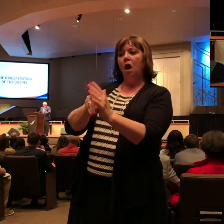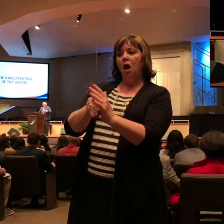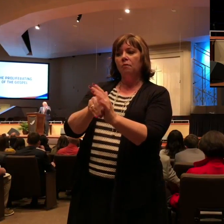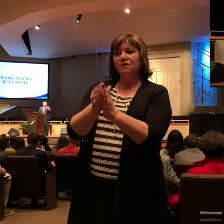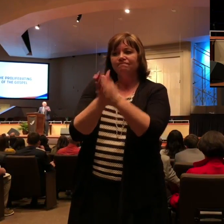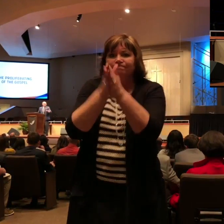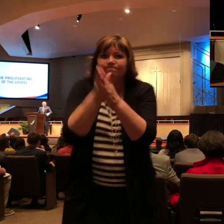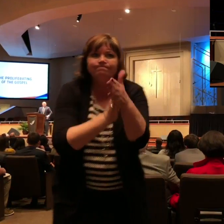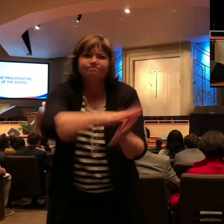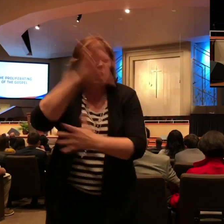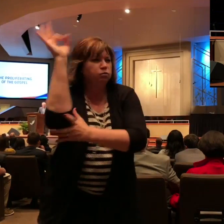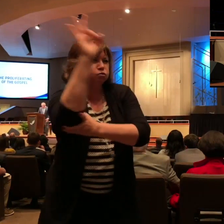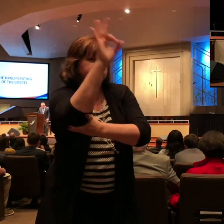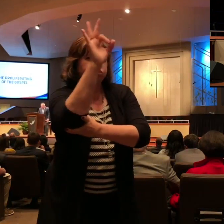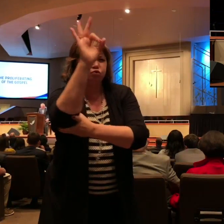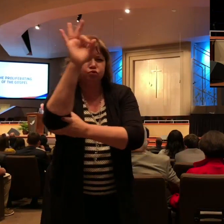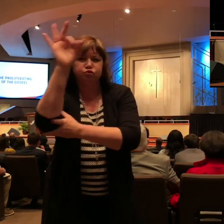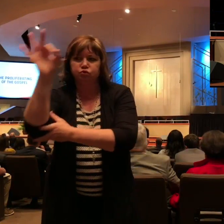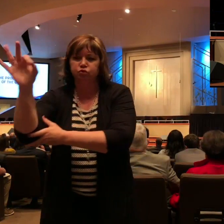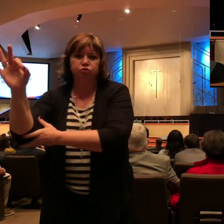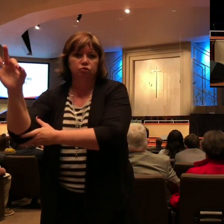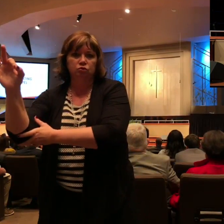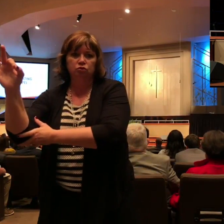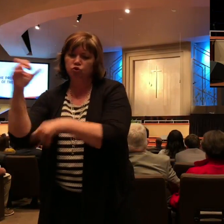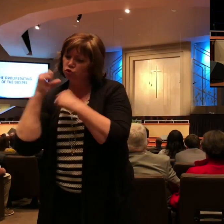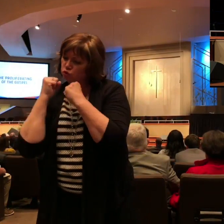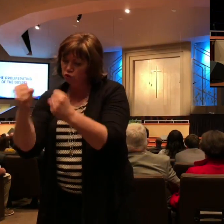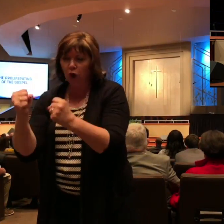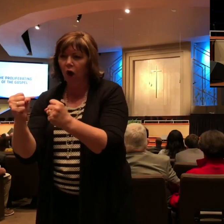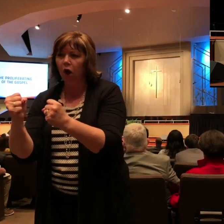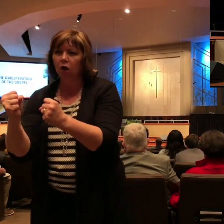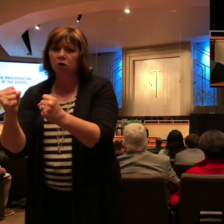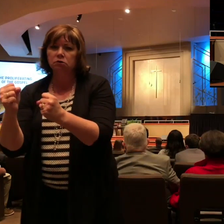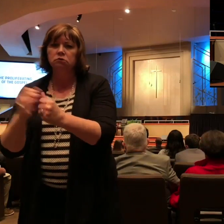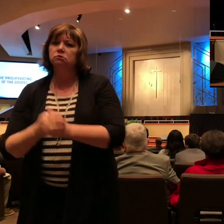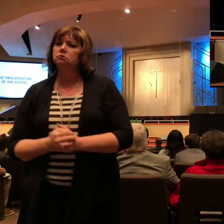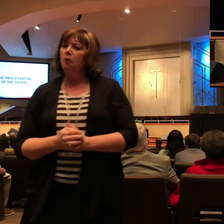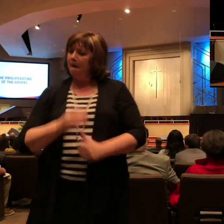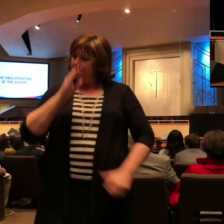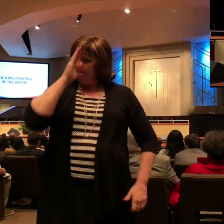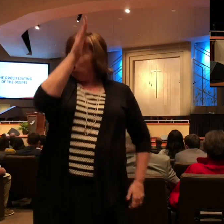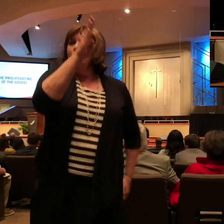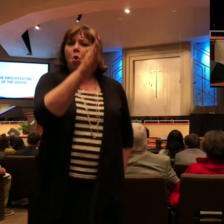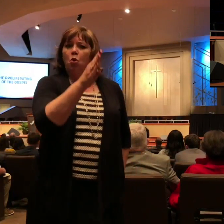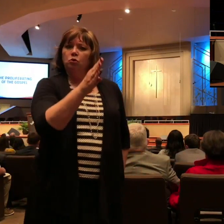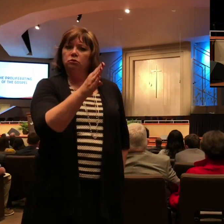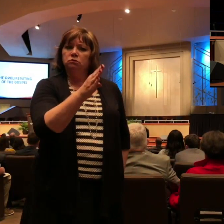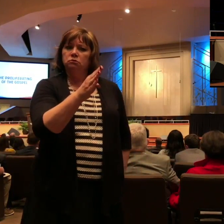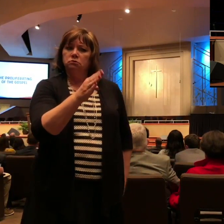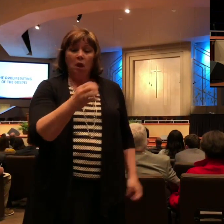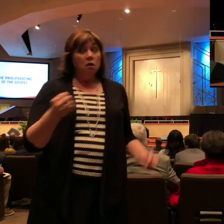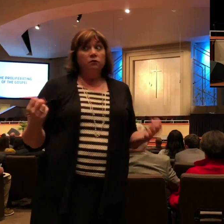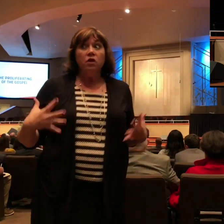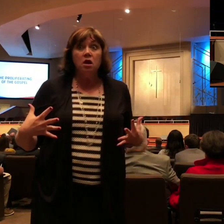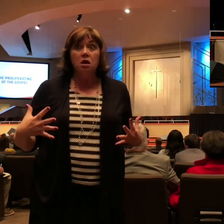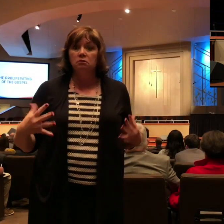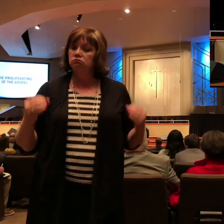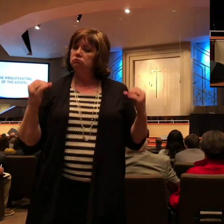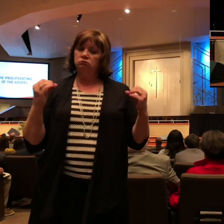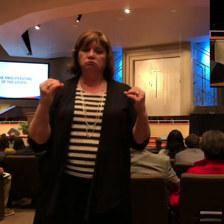involved. Many began to share their faith. And the Bible says they did it with great confidence, waxing confidence by my bonds.